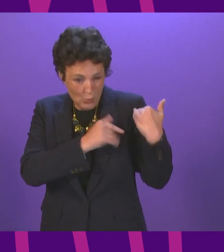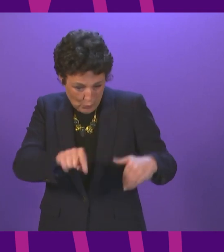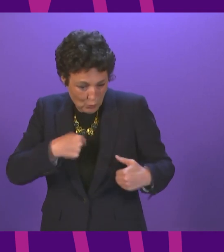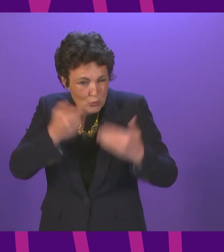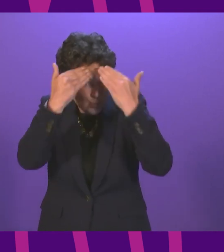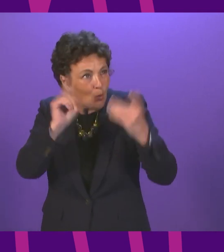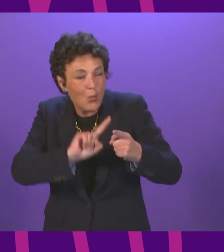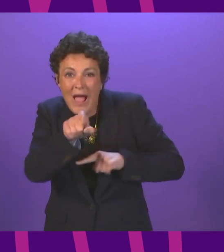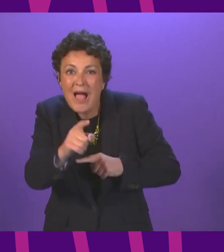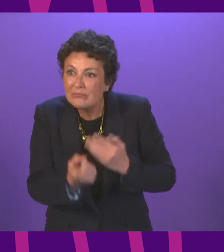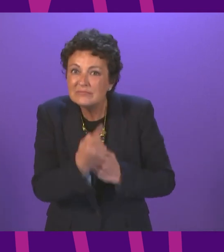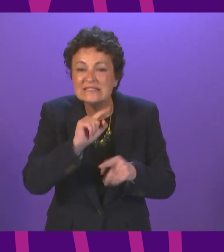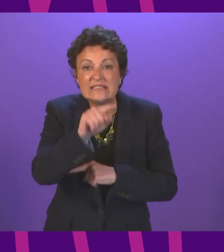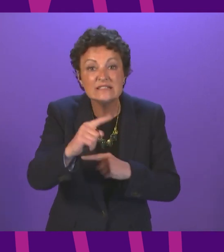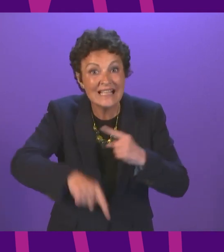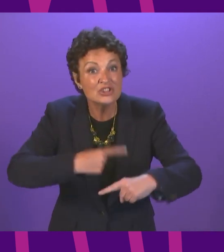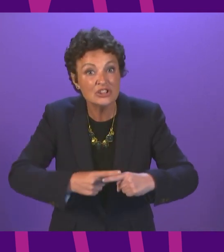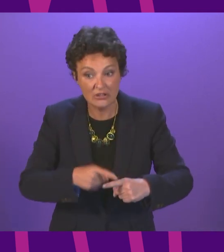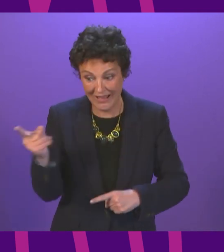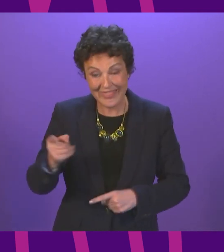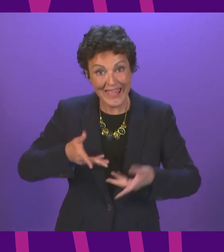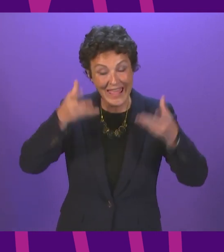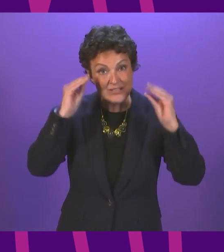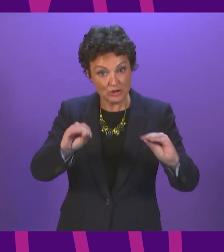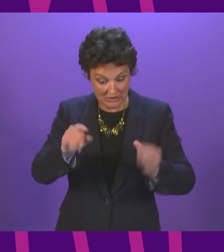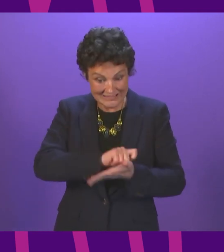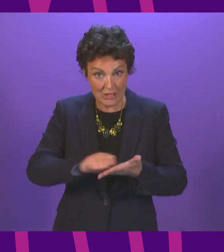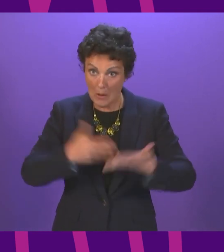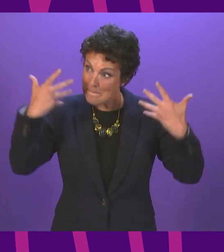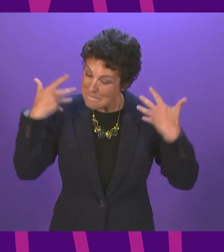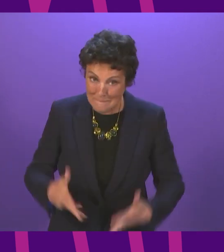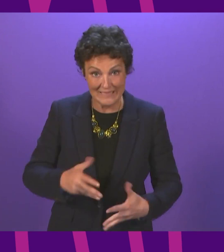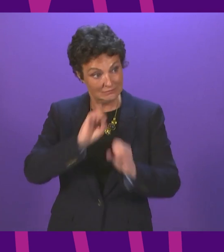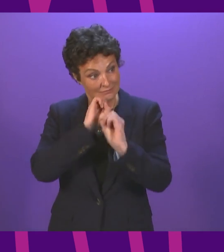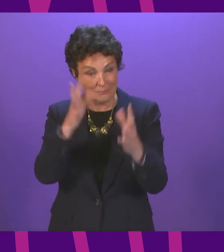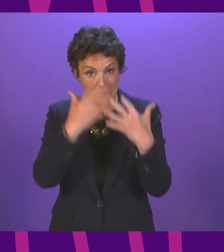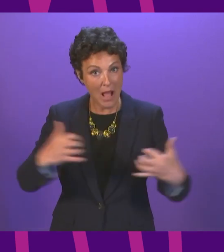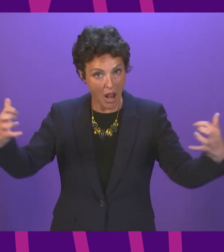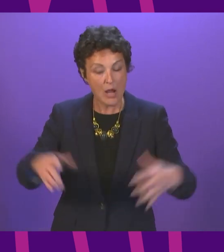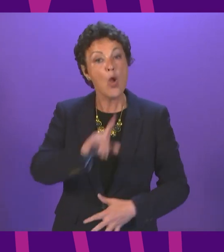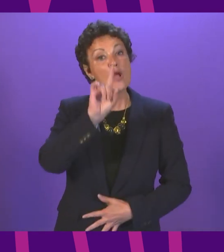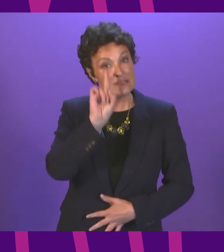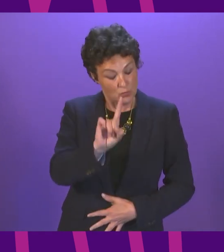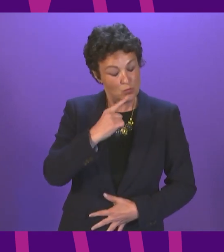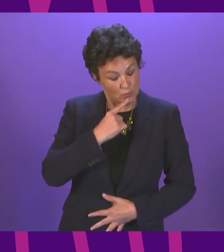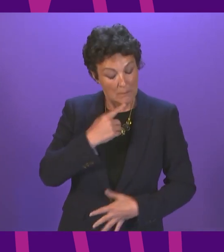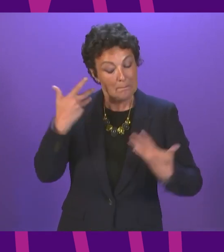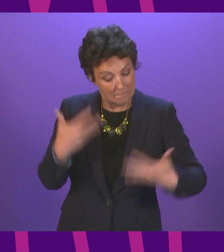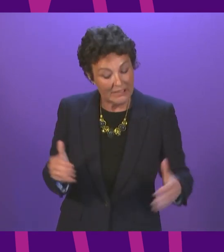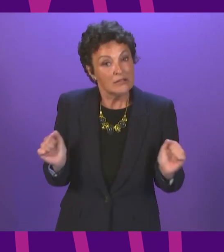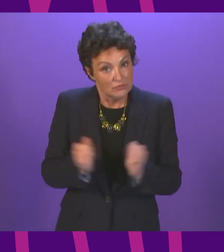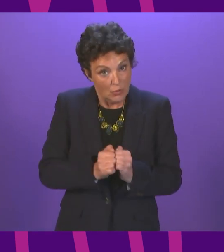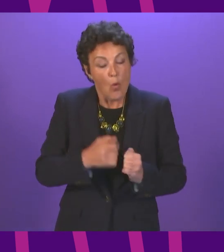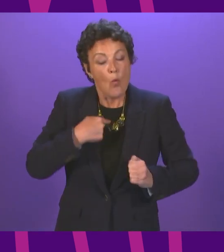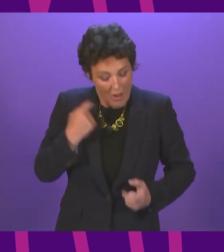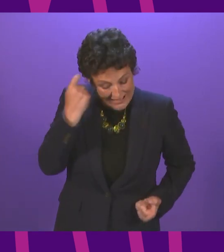to do instead. And the Education Secretary set this out in Parliament. We will consider this as COVID develops over the summer, and we will set that